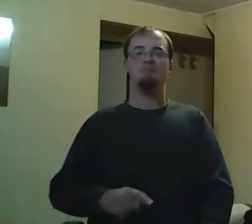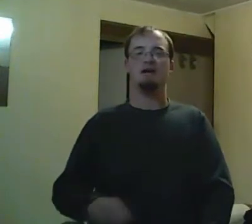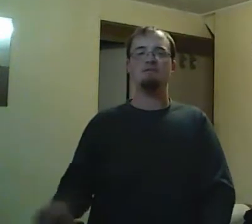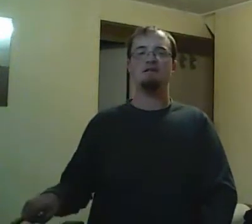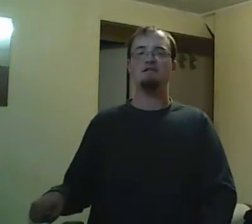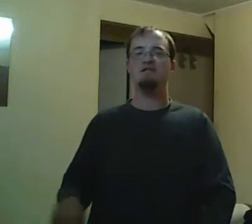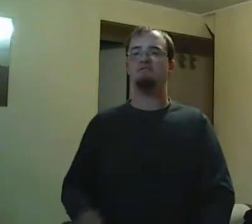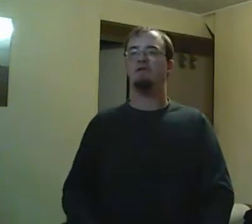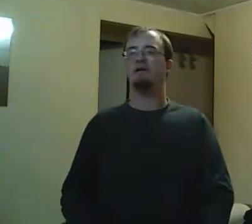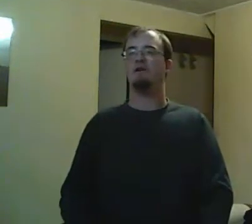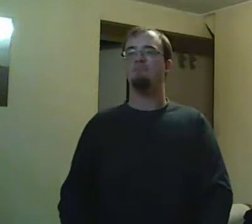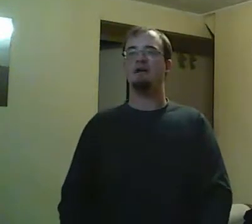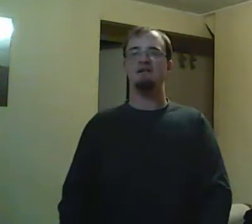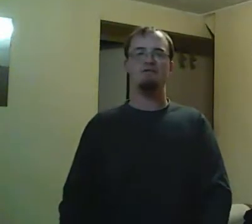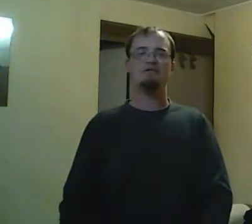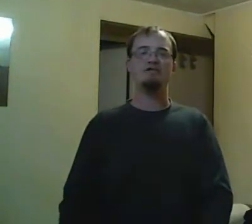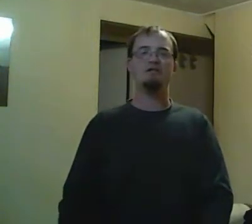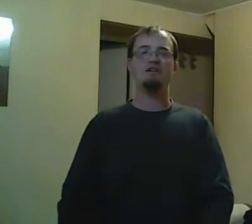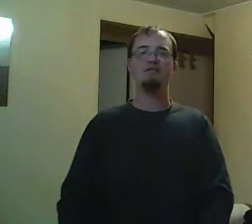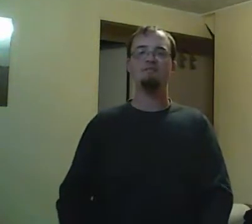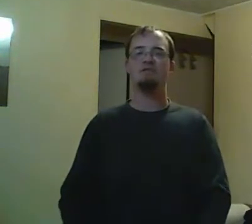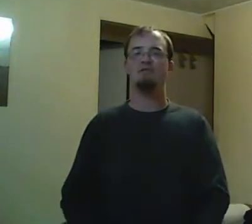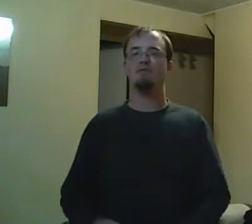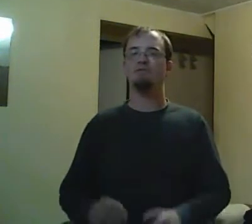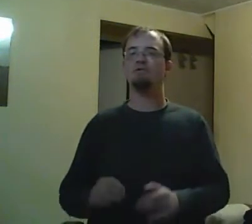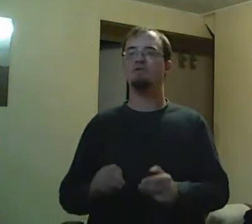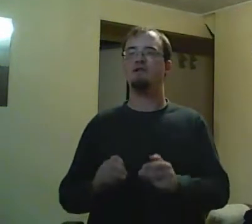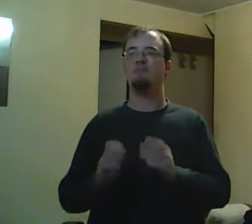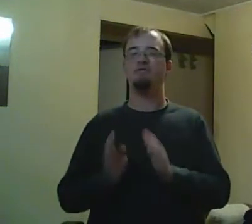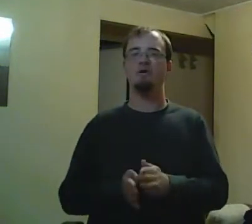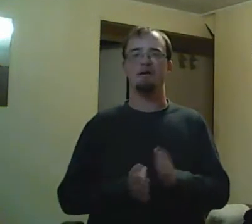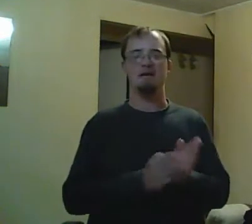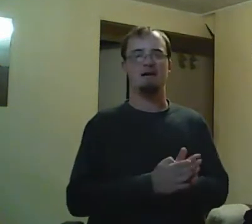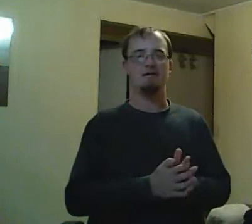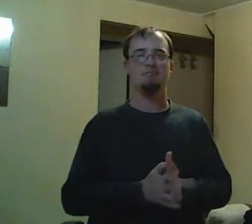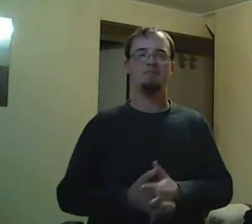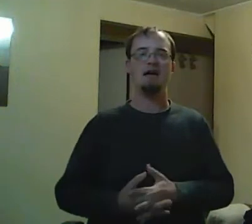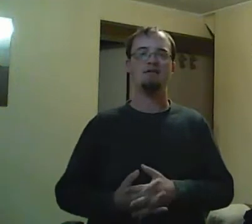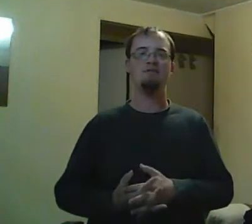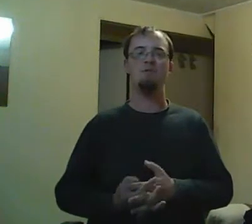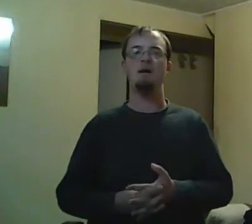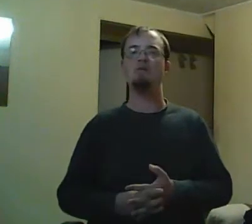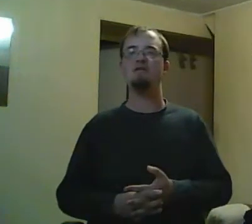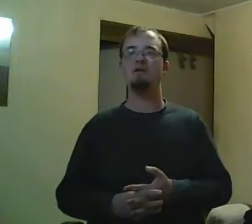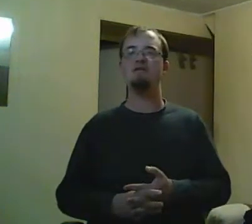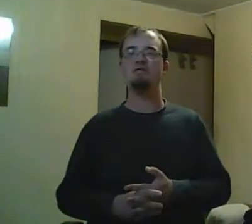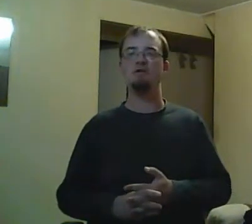three. Now, I don't know the episodes that was off by hand, but I know that Rick was trying to get to